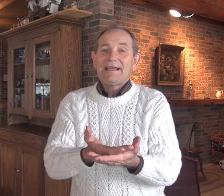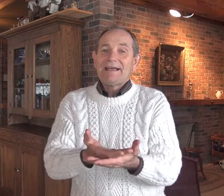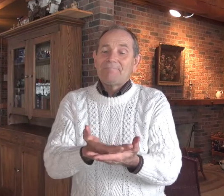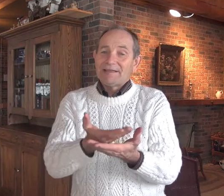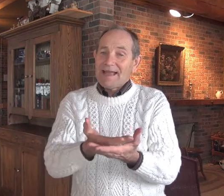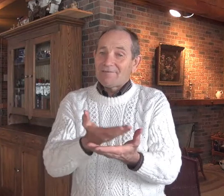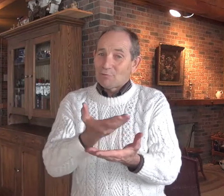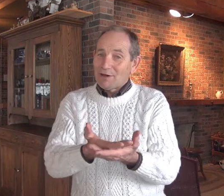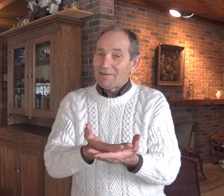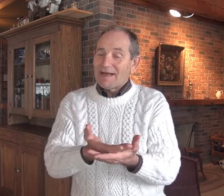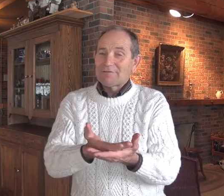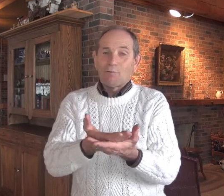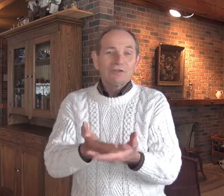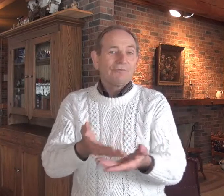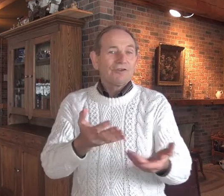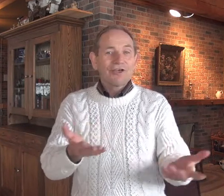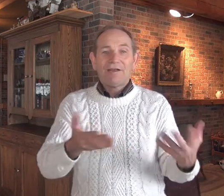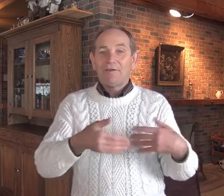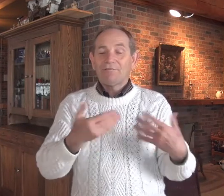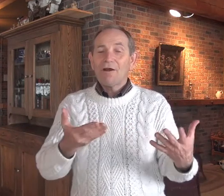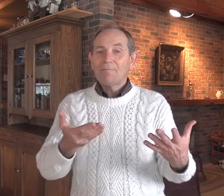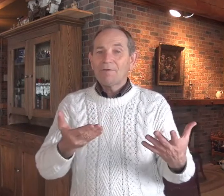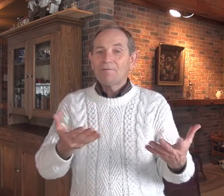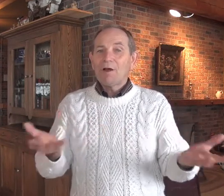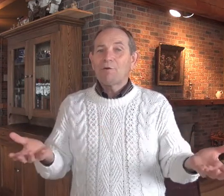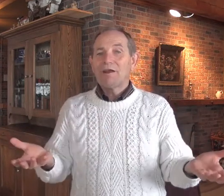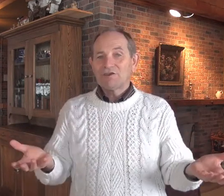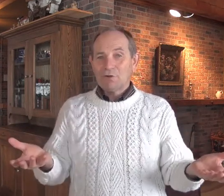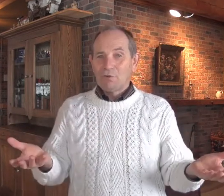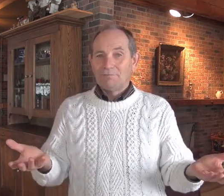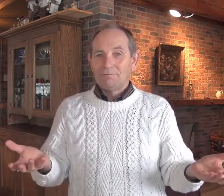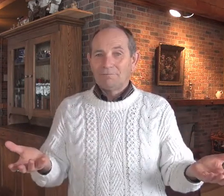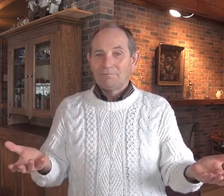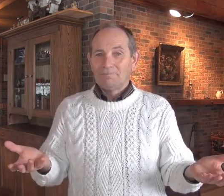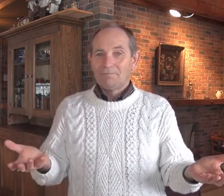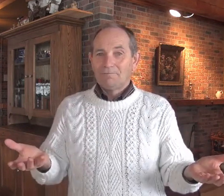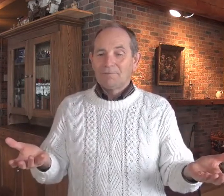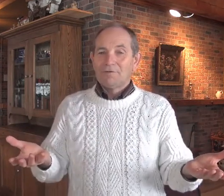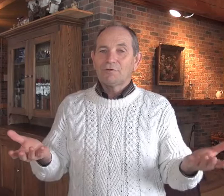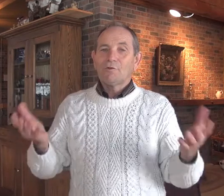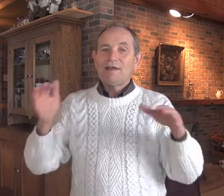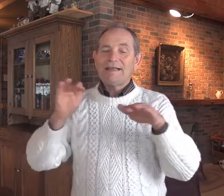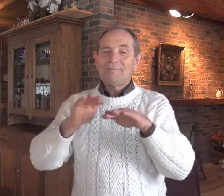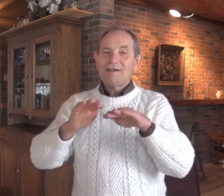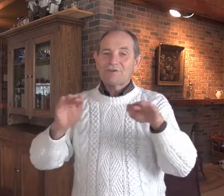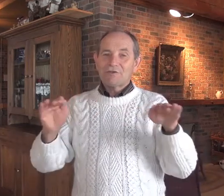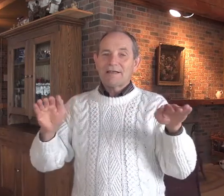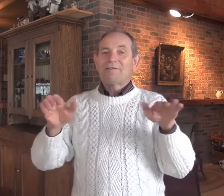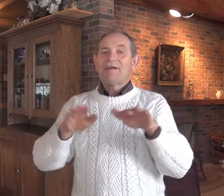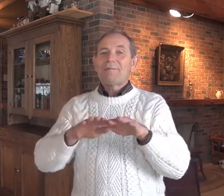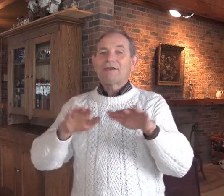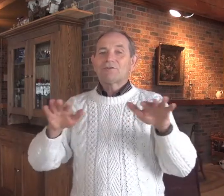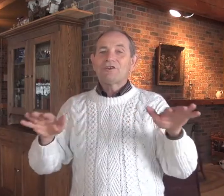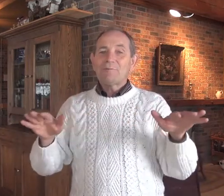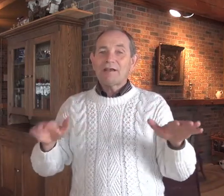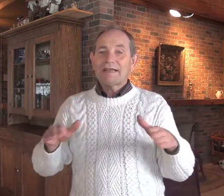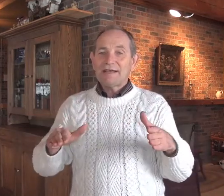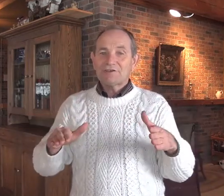but they have to realize if it wasn't for the child on the farm, the would have got sold. So we need to make sure that the family has good communication,